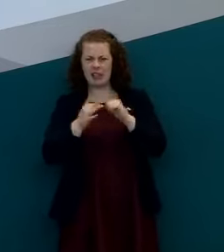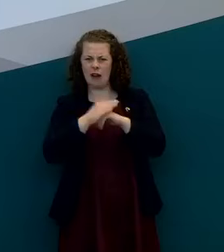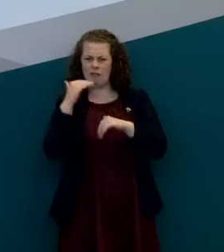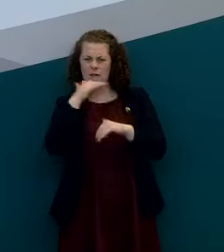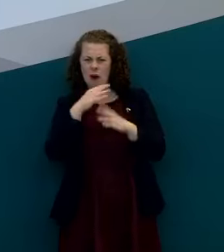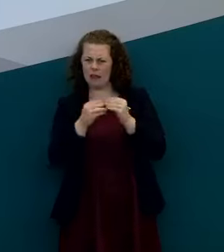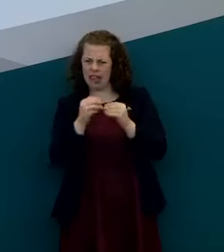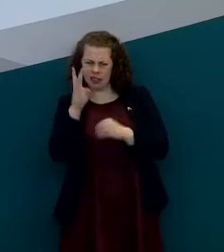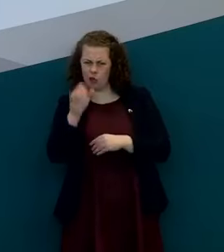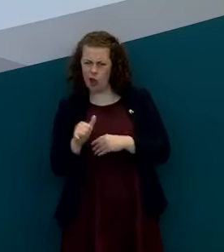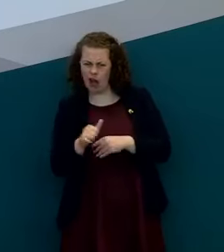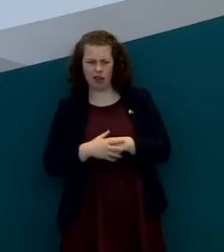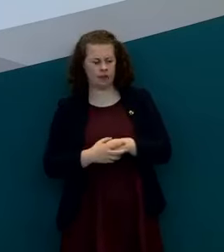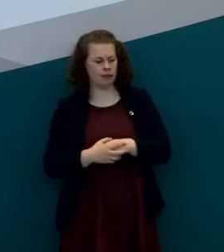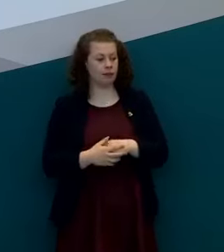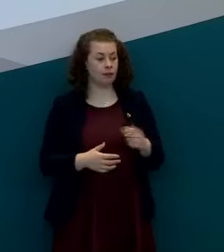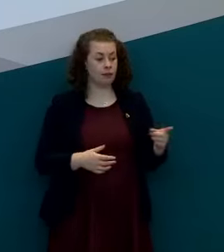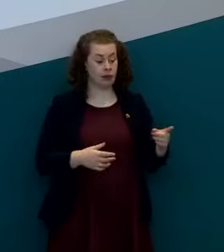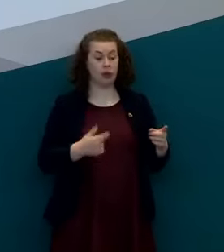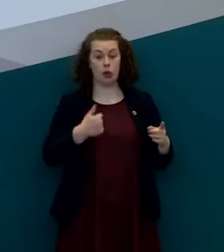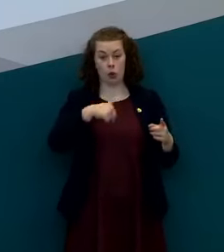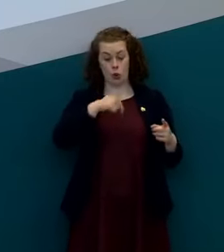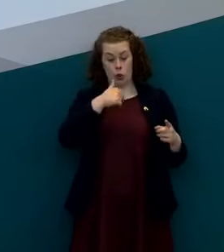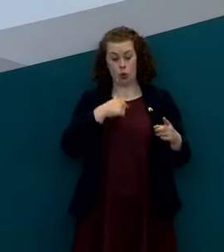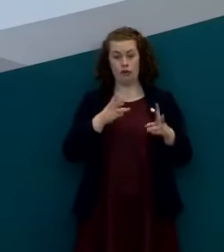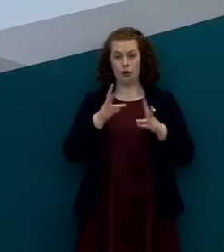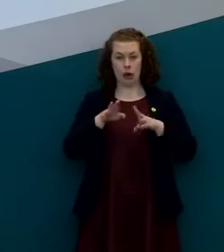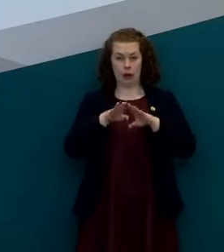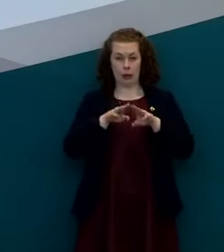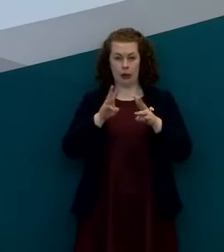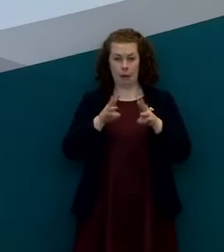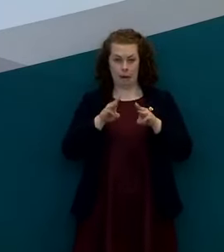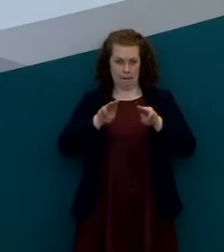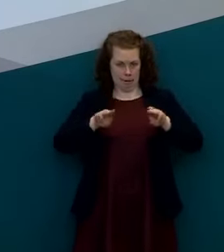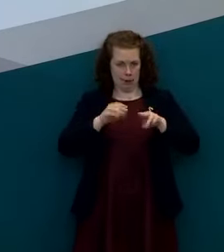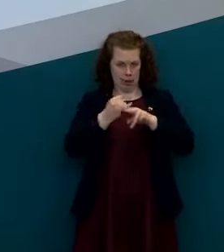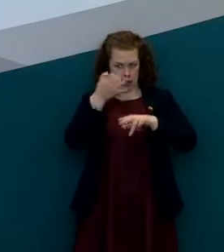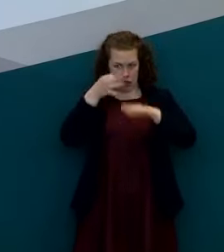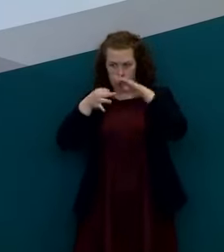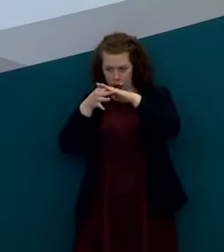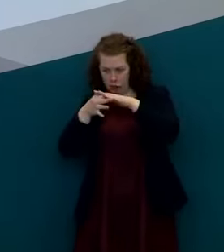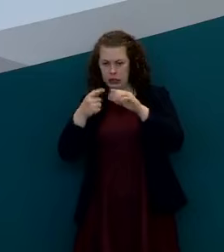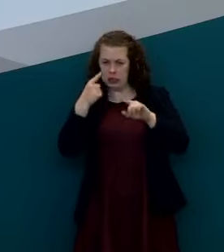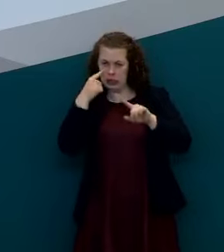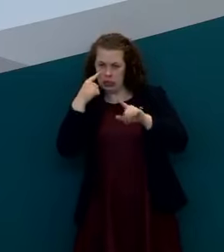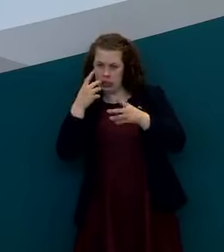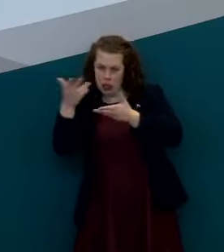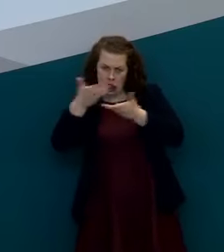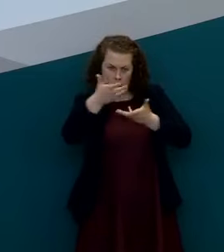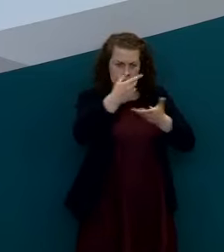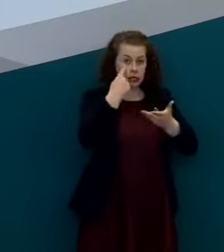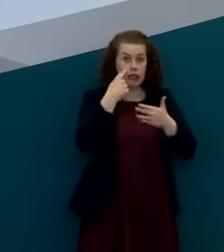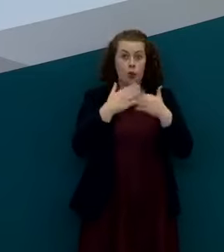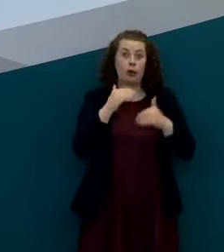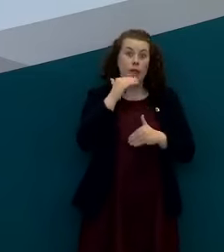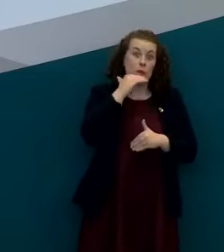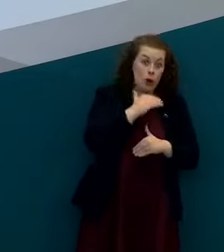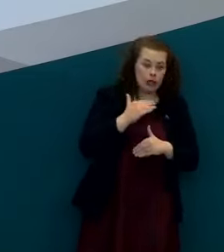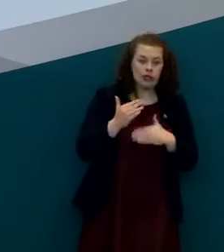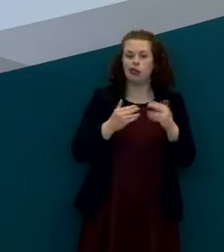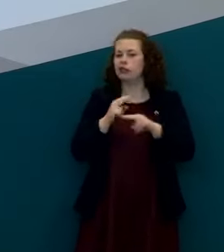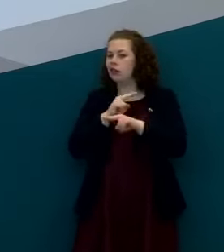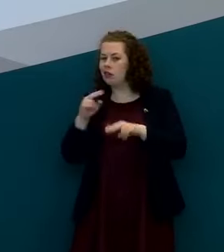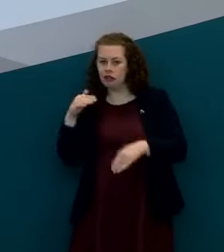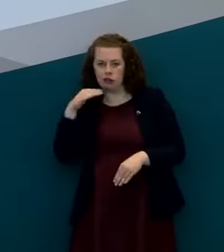we have identified the range of different working with colleagues on across government bases both essential and non-essential work and if there are